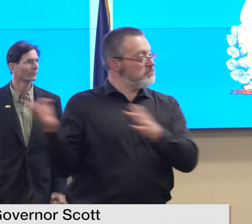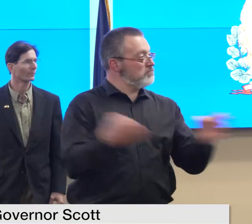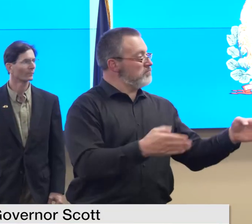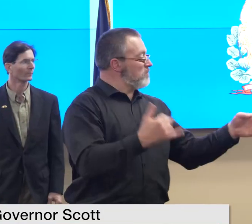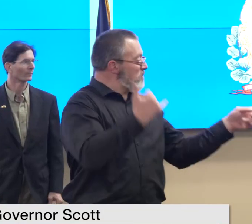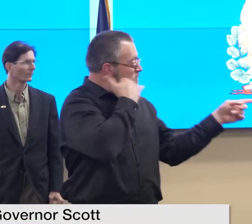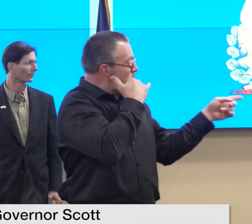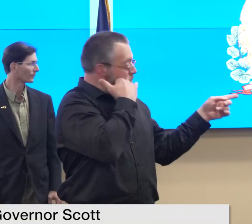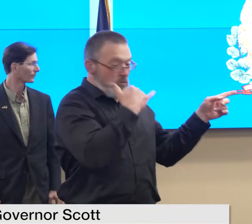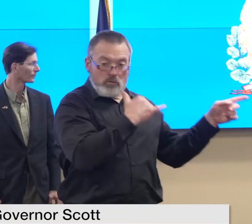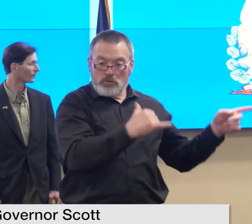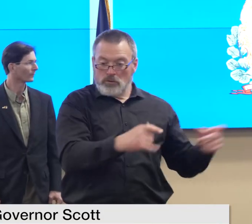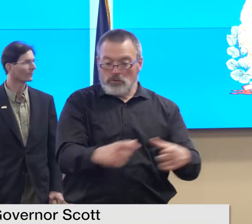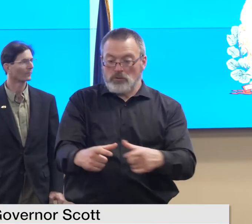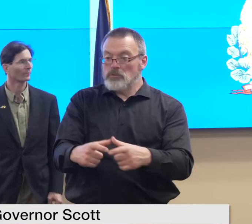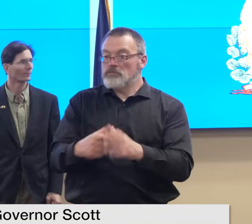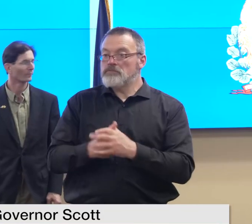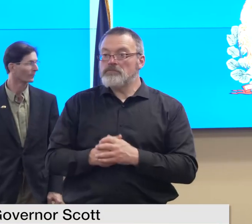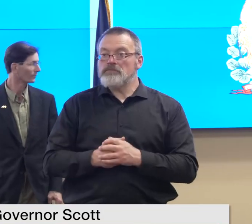for daily express